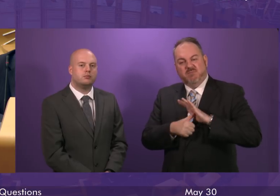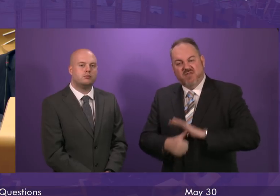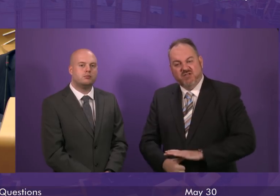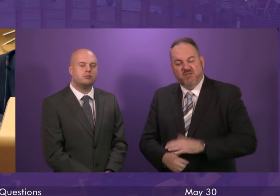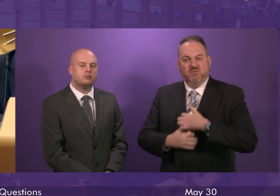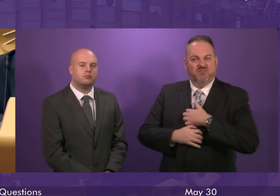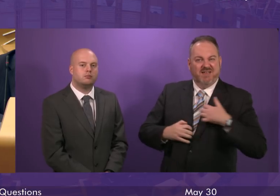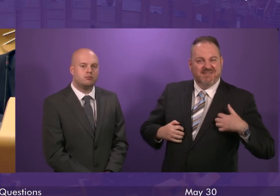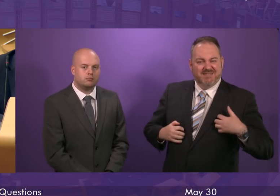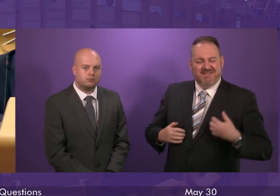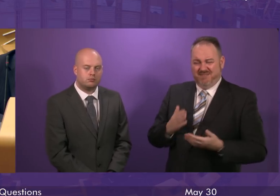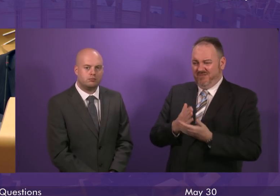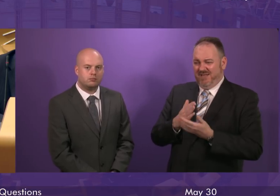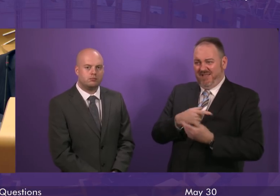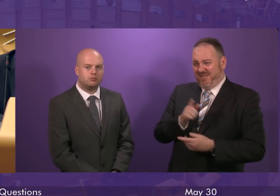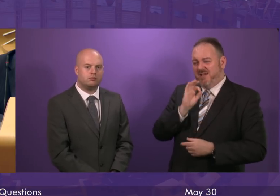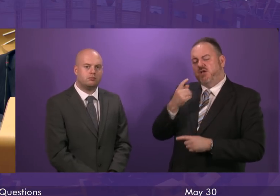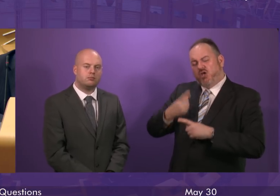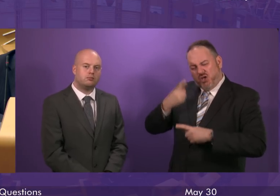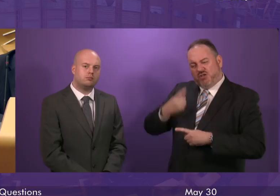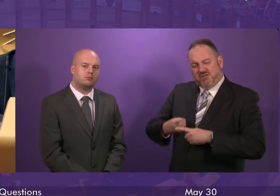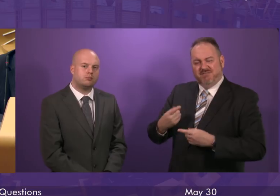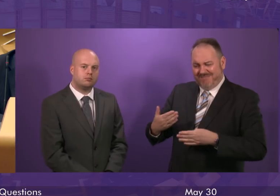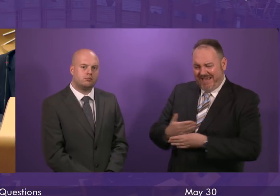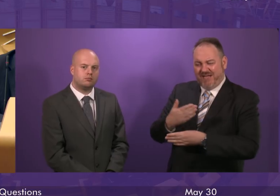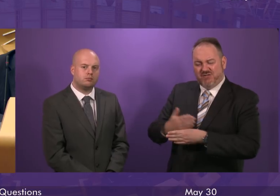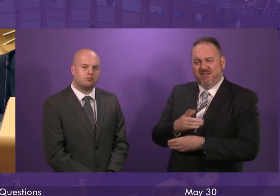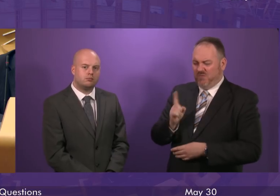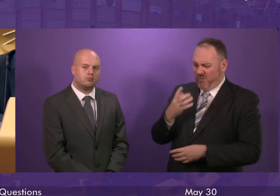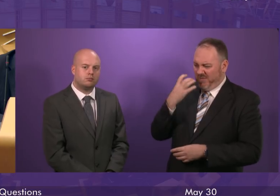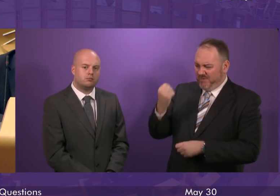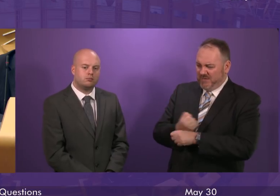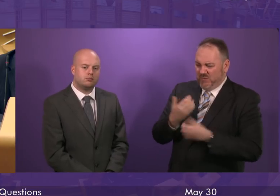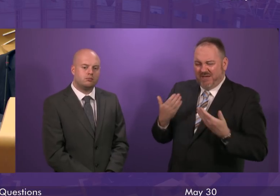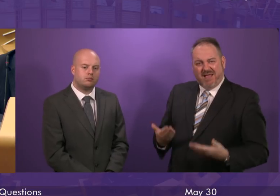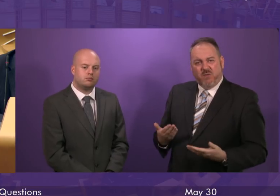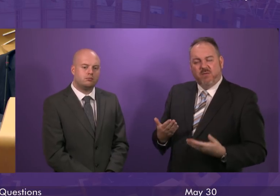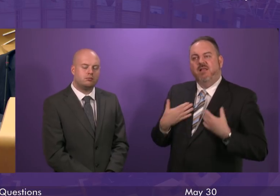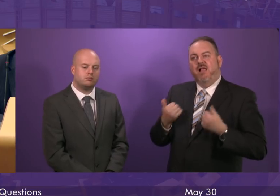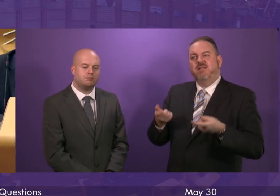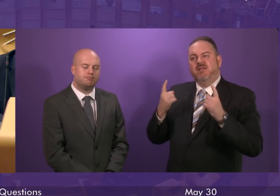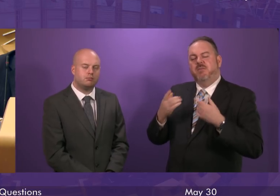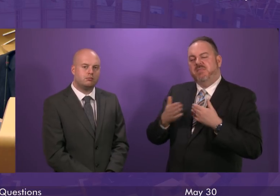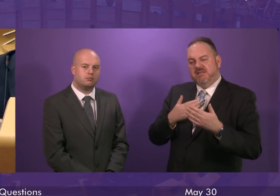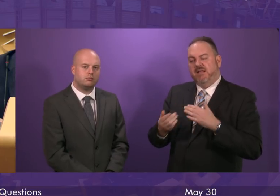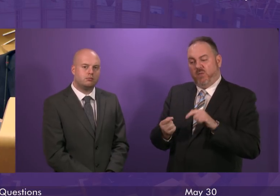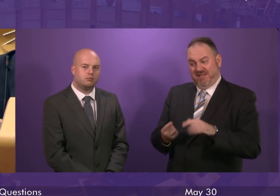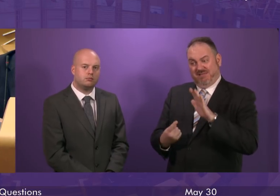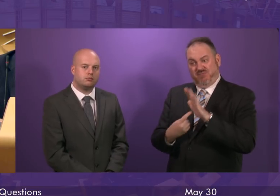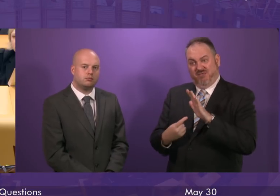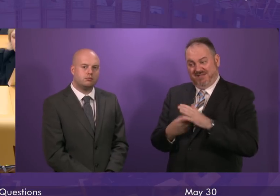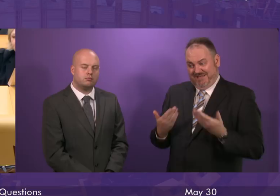first minister and they are rightly calling for urgent action what will the government do and will the health secretary meet with unison as a matter of priority